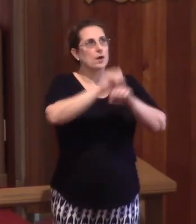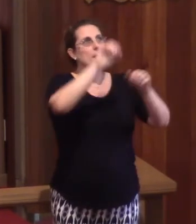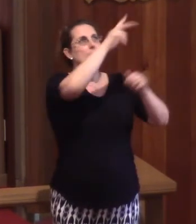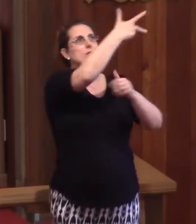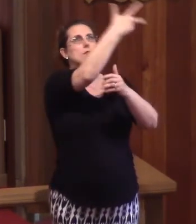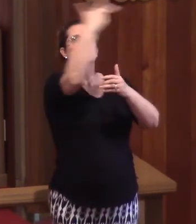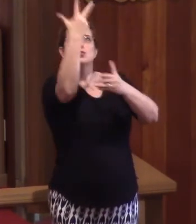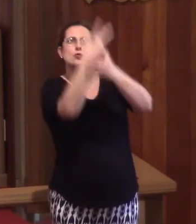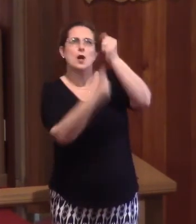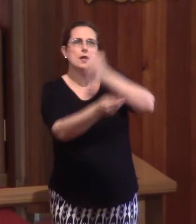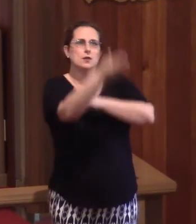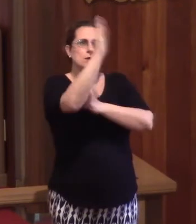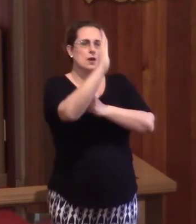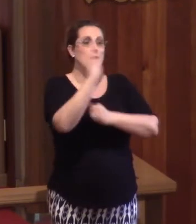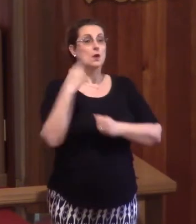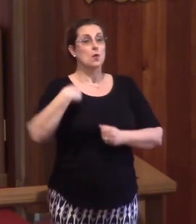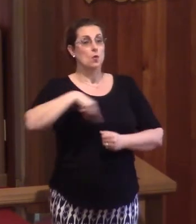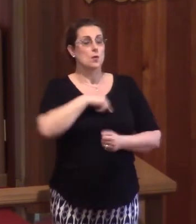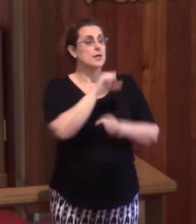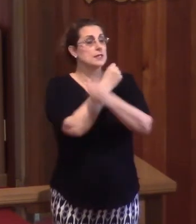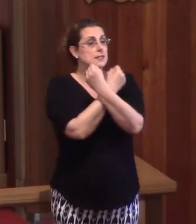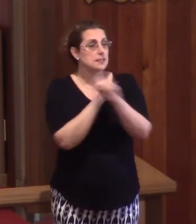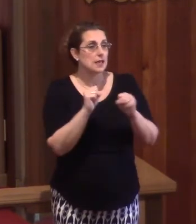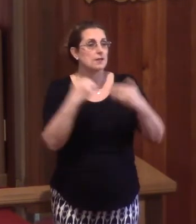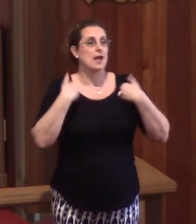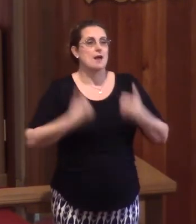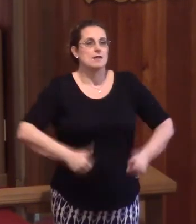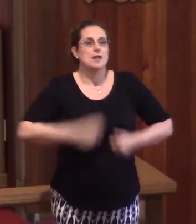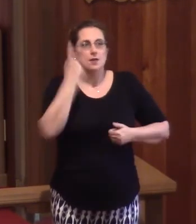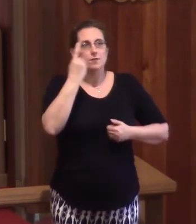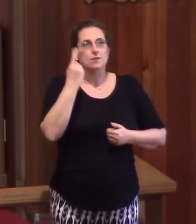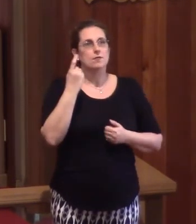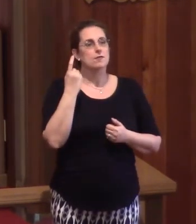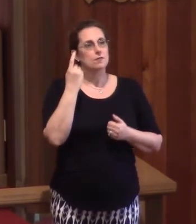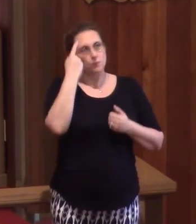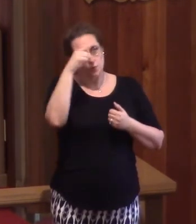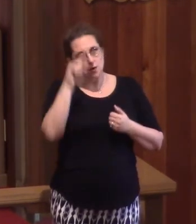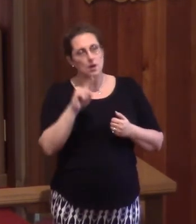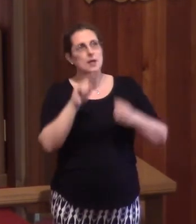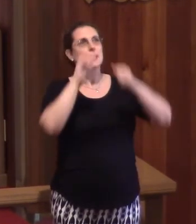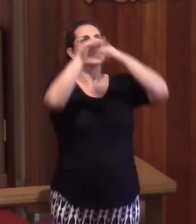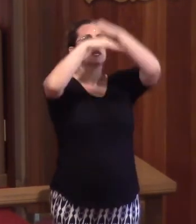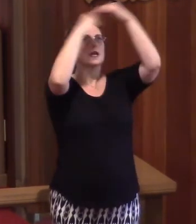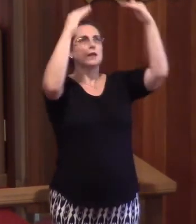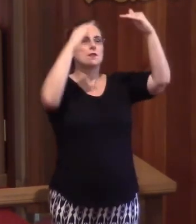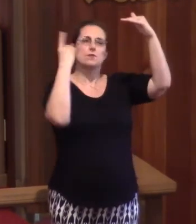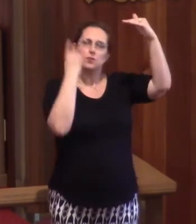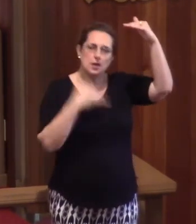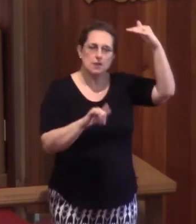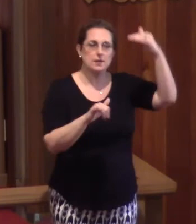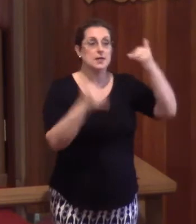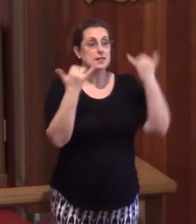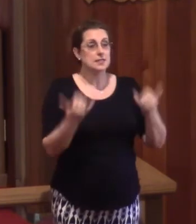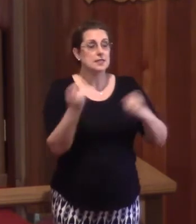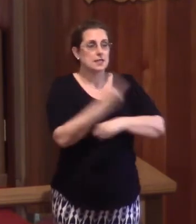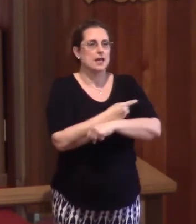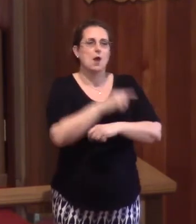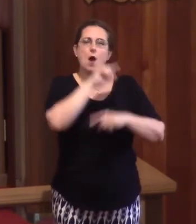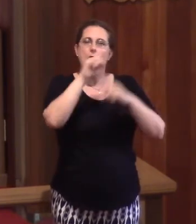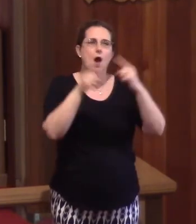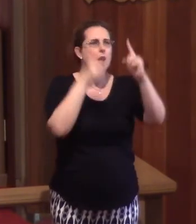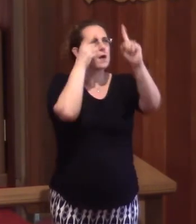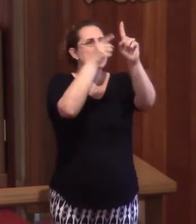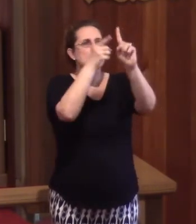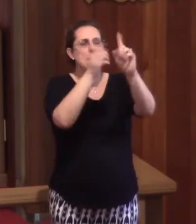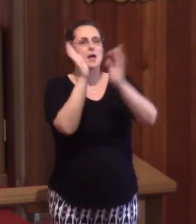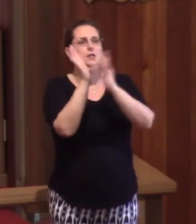that we are saved and have life forever in heaven. My friends, today, as with every day, is all about Jesus